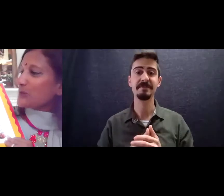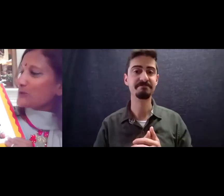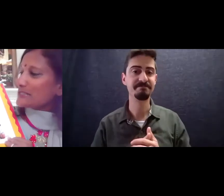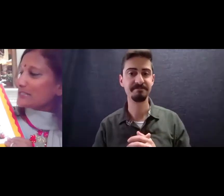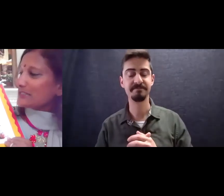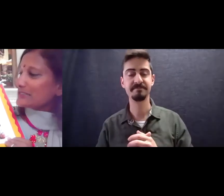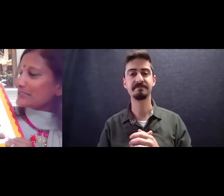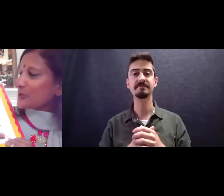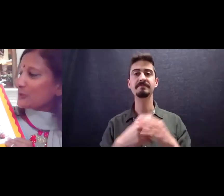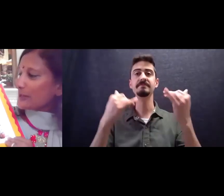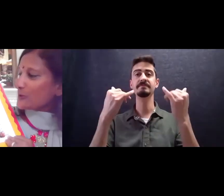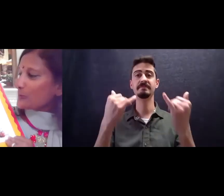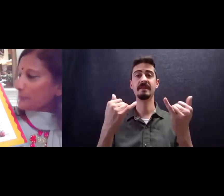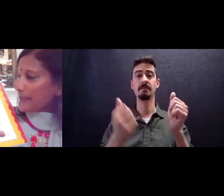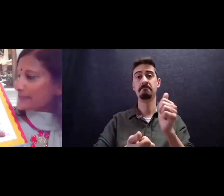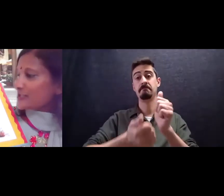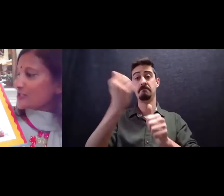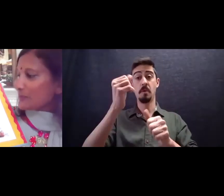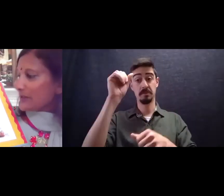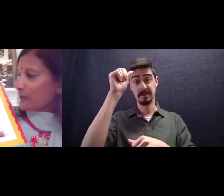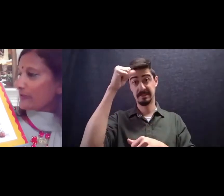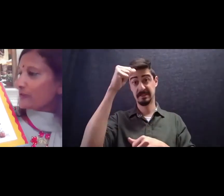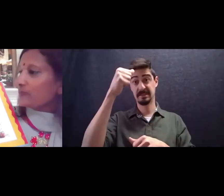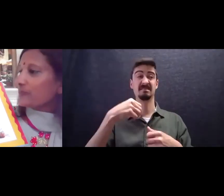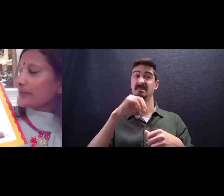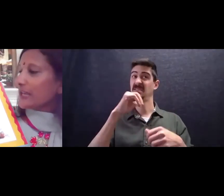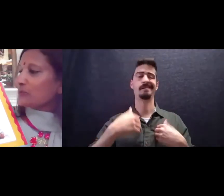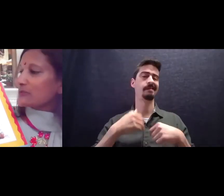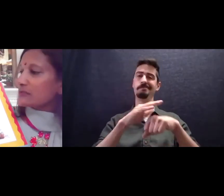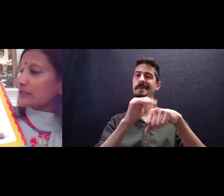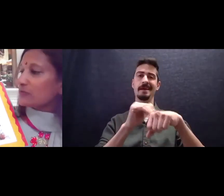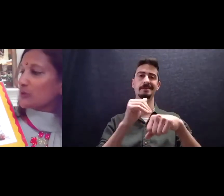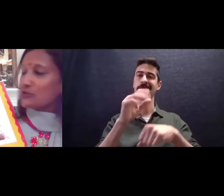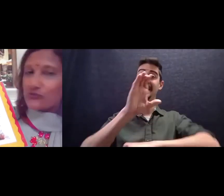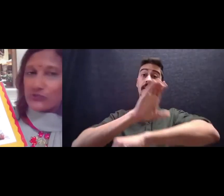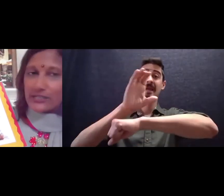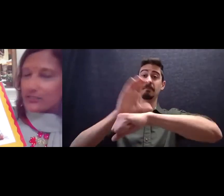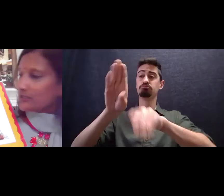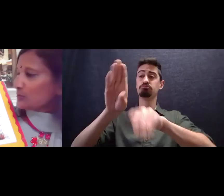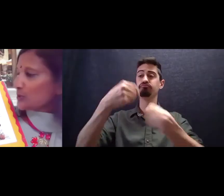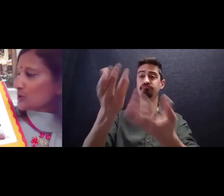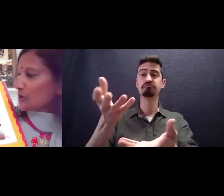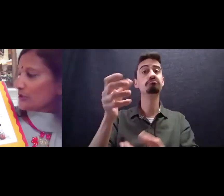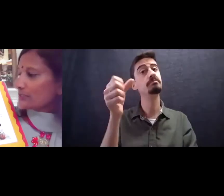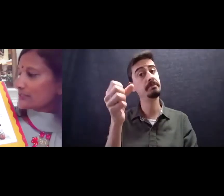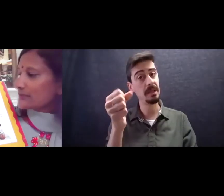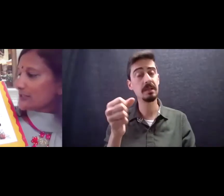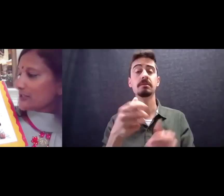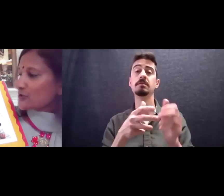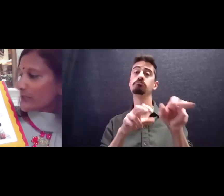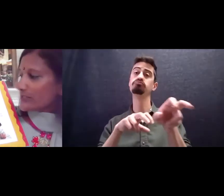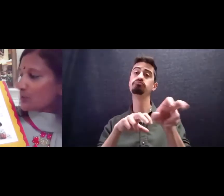most Indians don't own pets to just play with camels give milk to drink pull carts